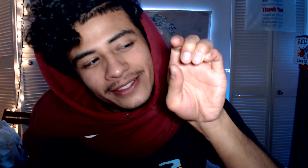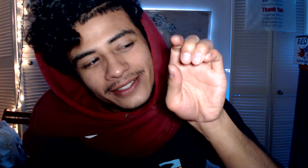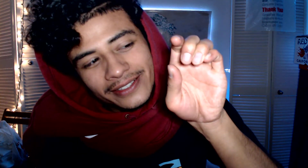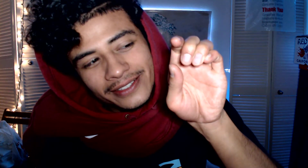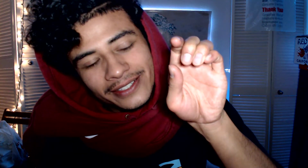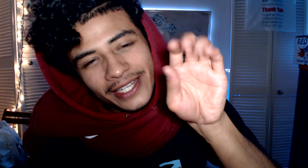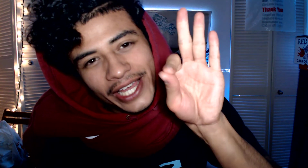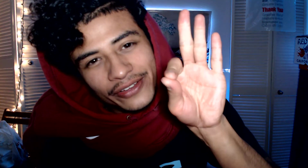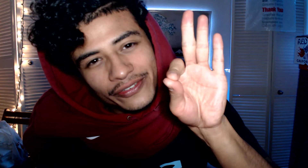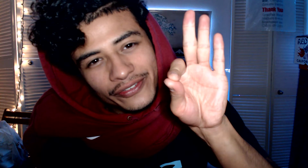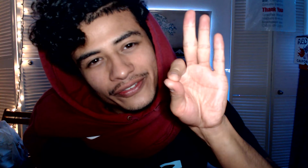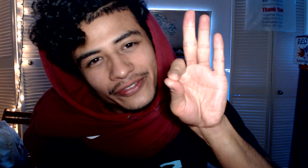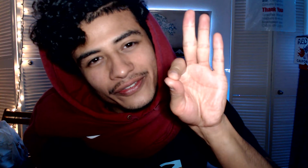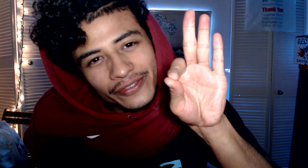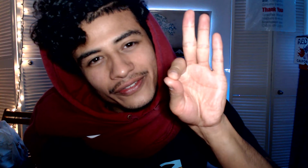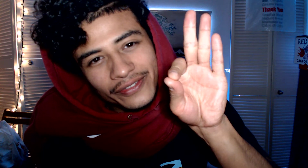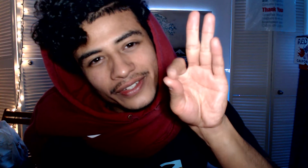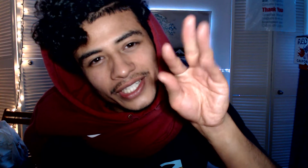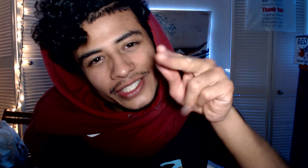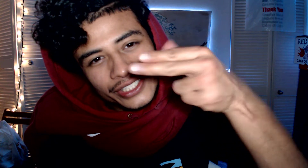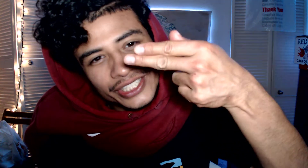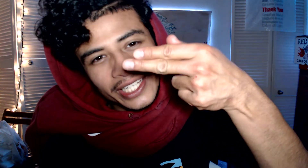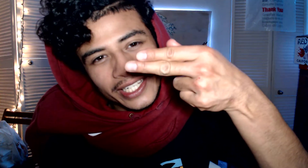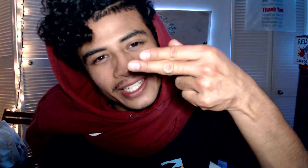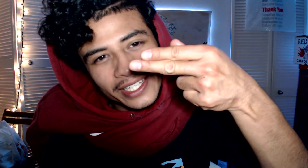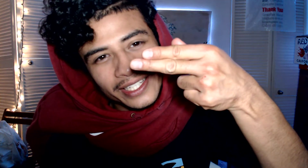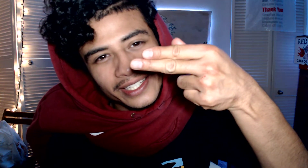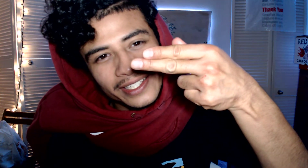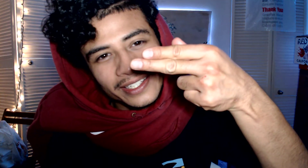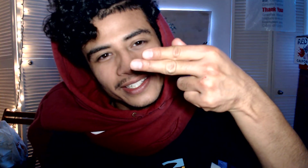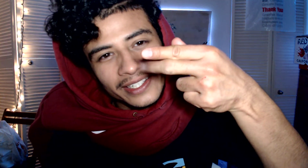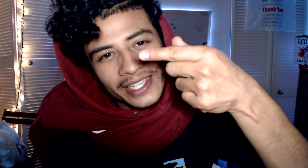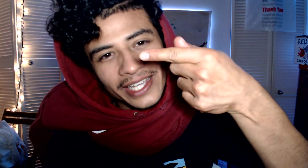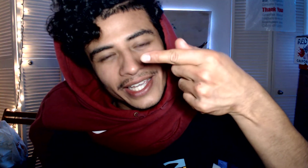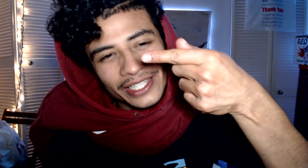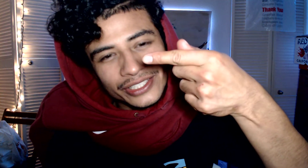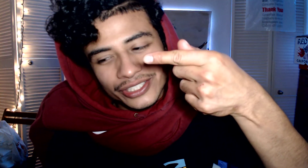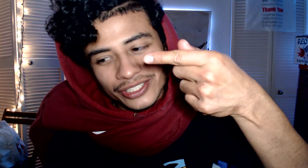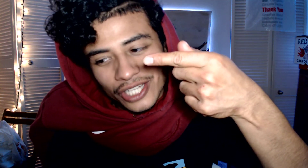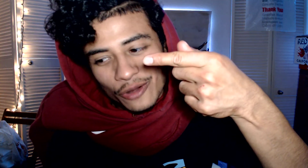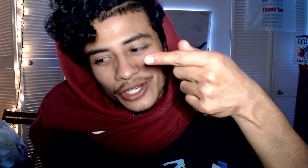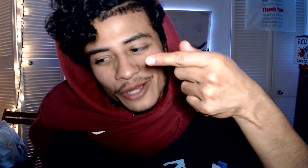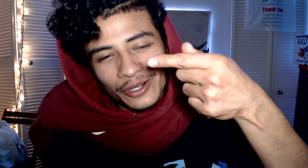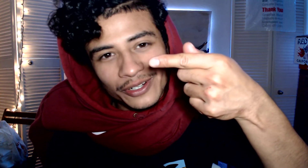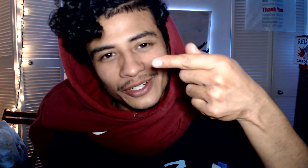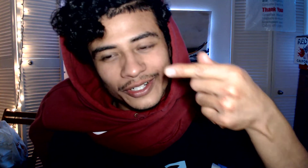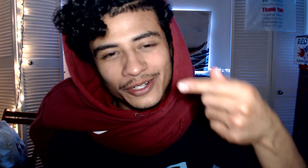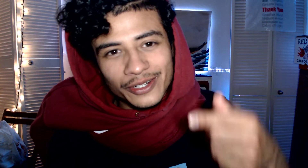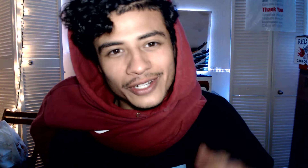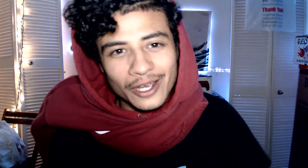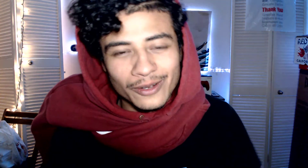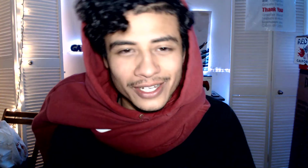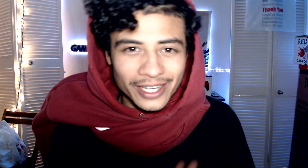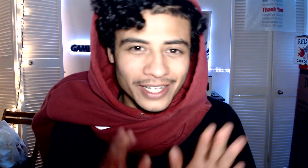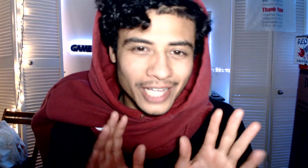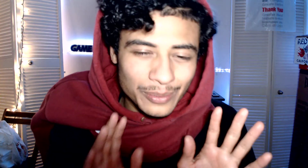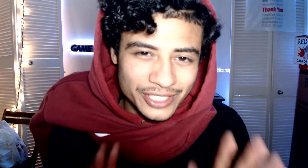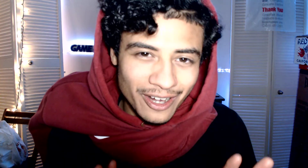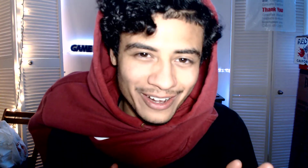F. G. H. Oh, no, no, no, no, no, no, no. I'm sorry.